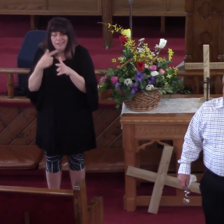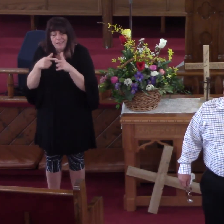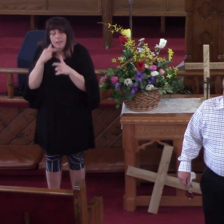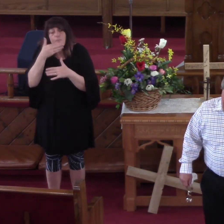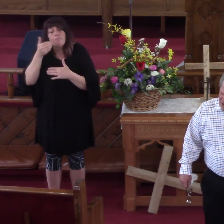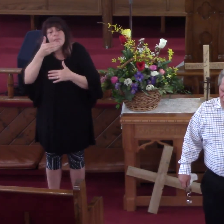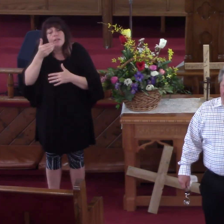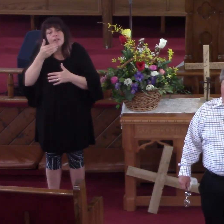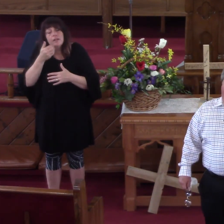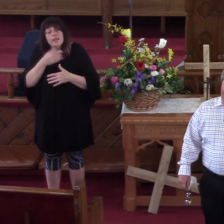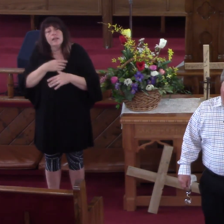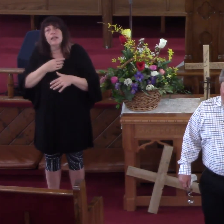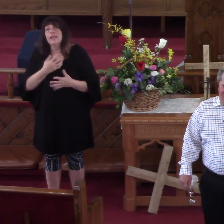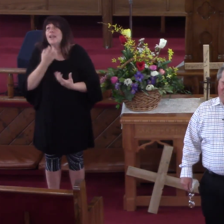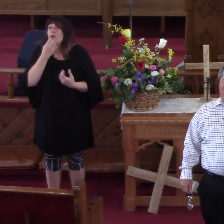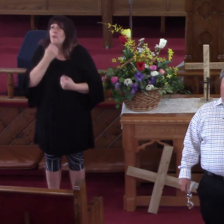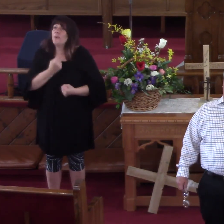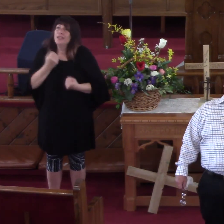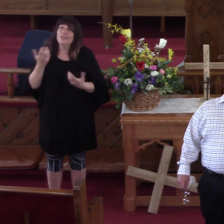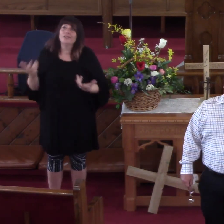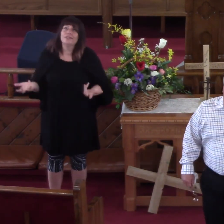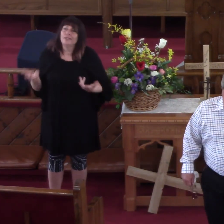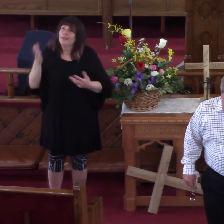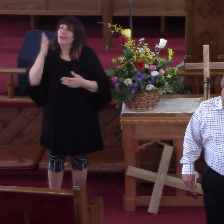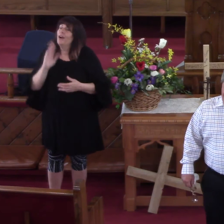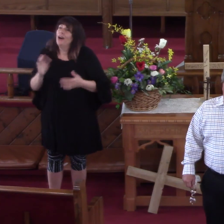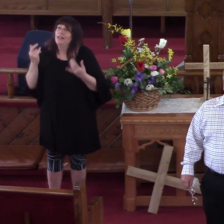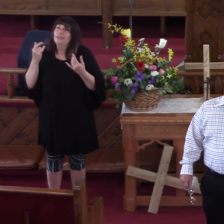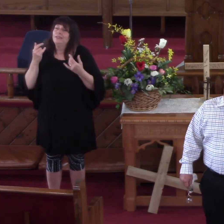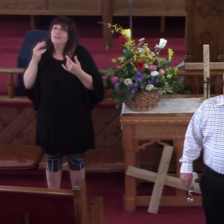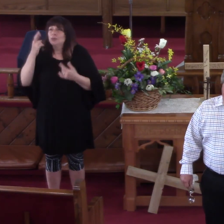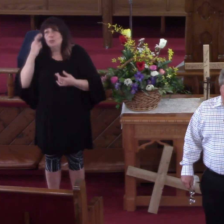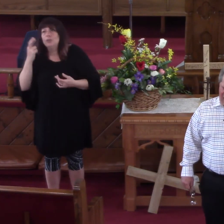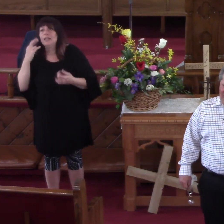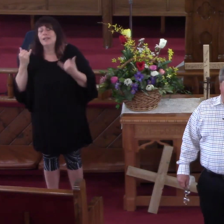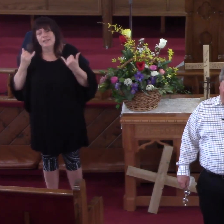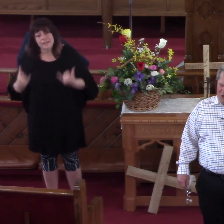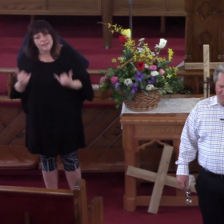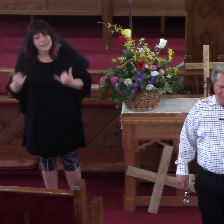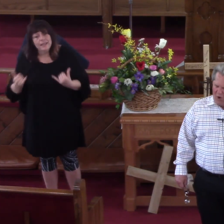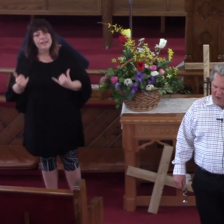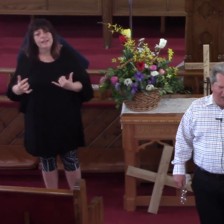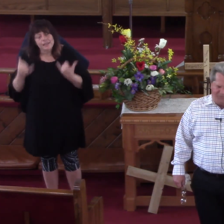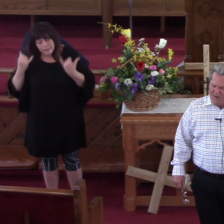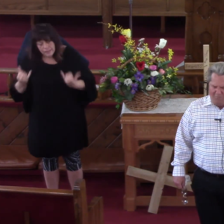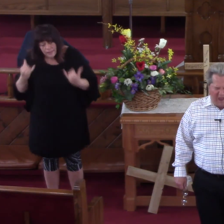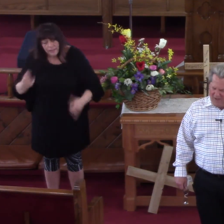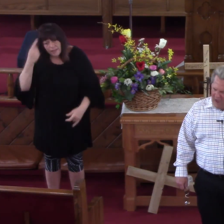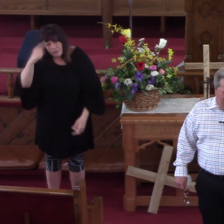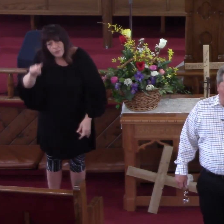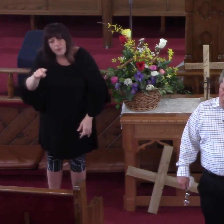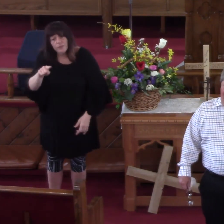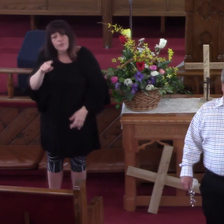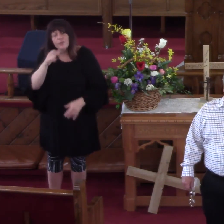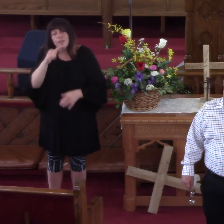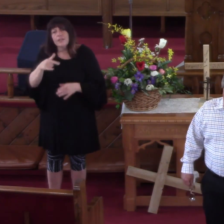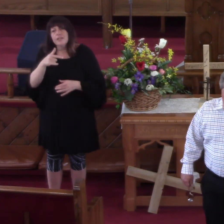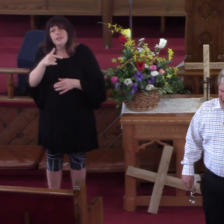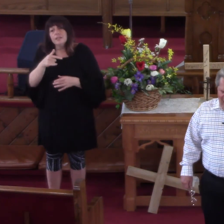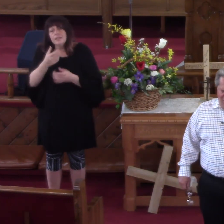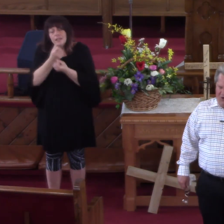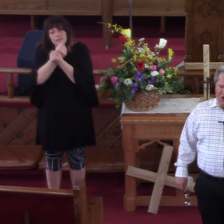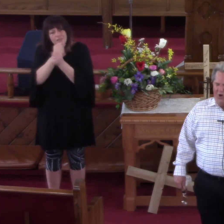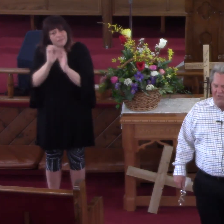Somehow You Would Realize That Today Is The Day Of Salvation For Every Man Woman